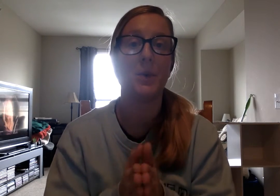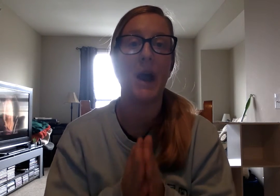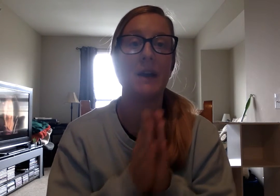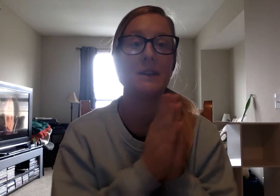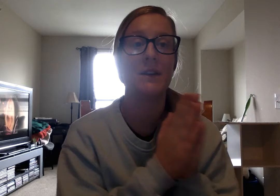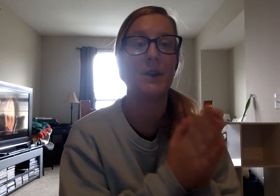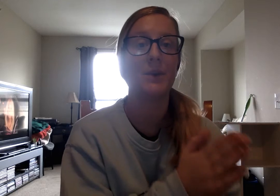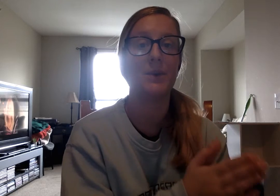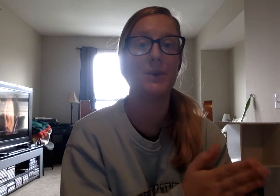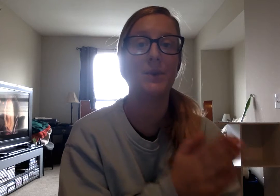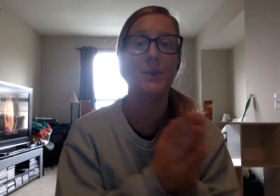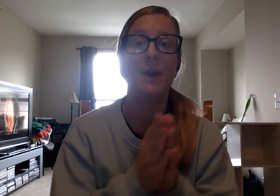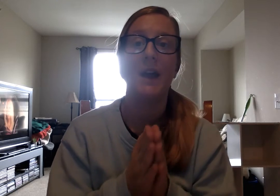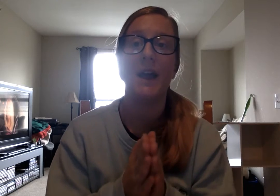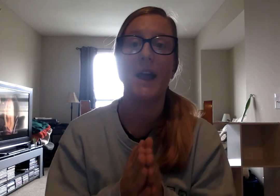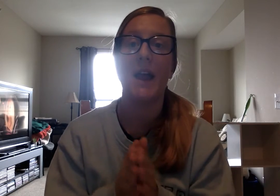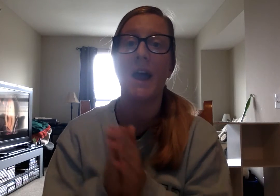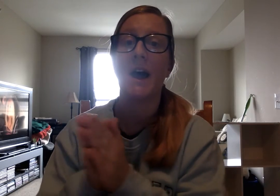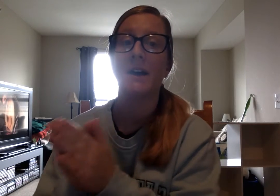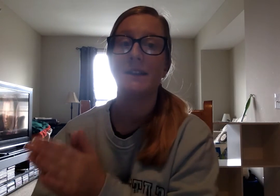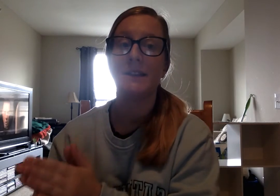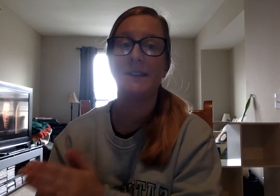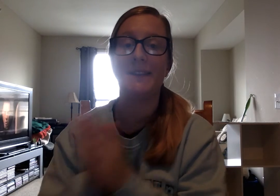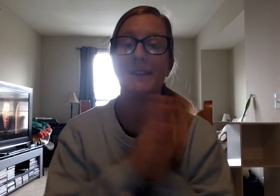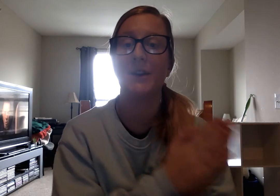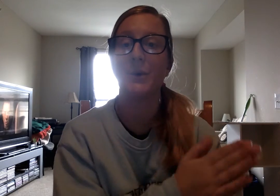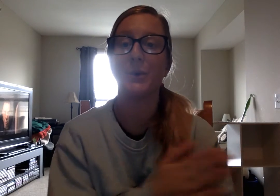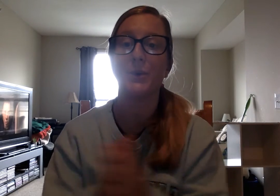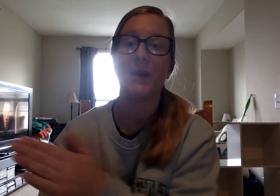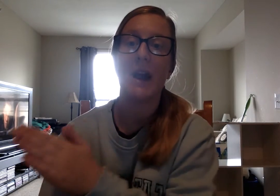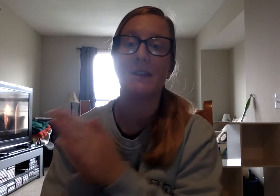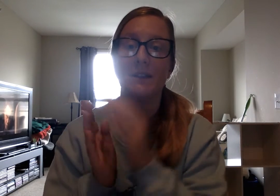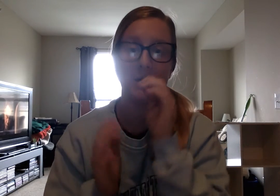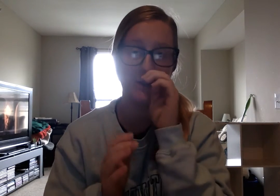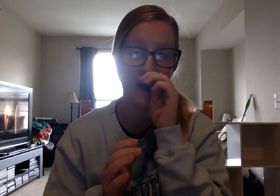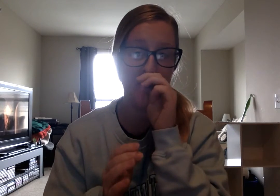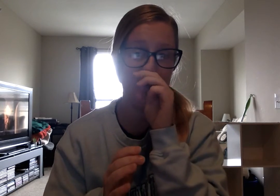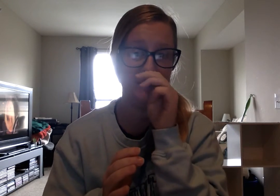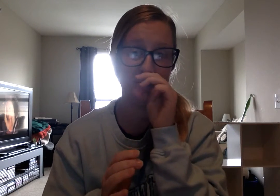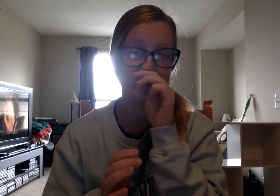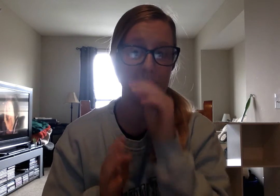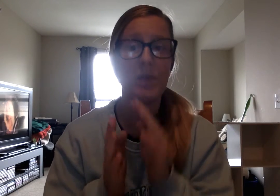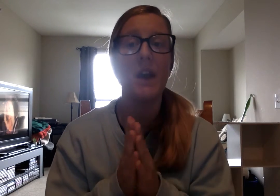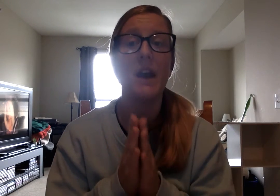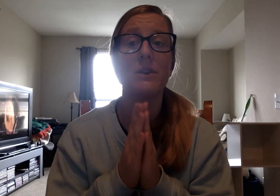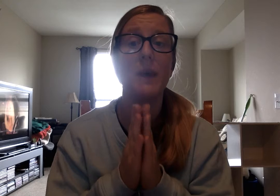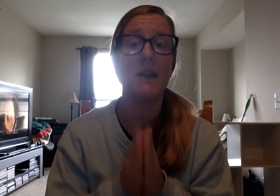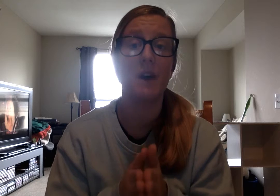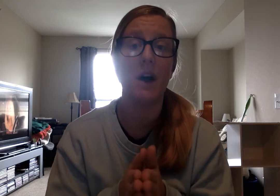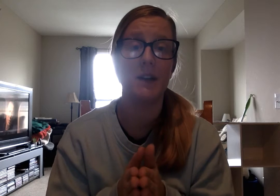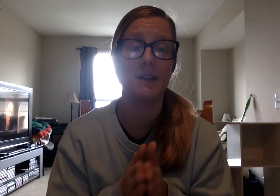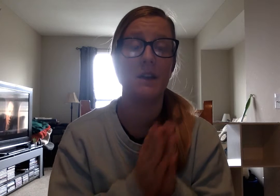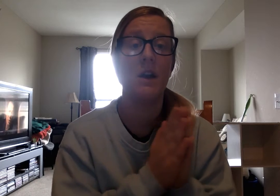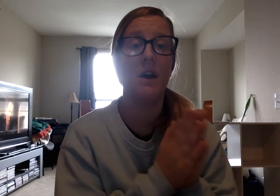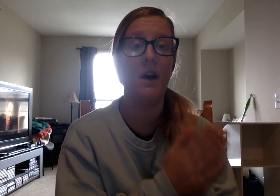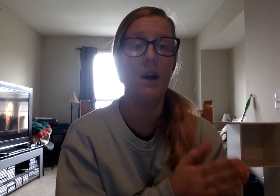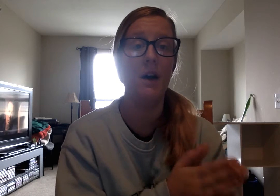Rat. R-A-T. Rat. Good job. Next, we have hut. H